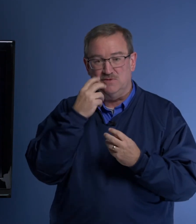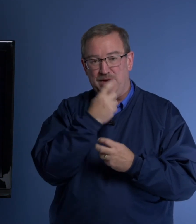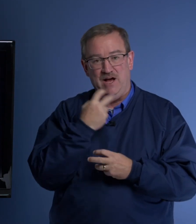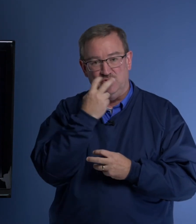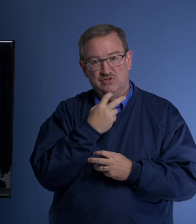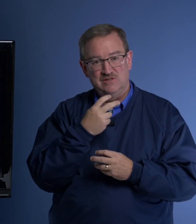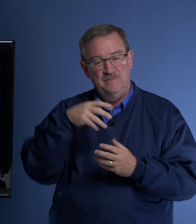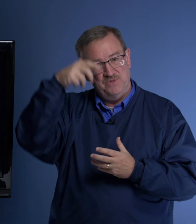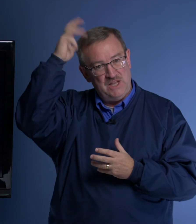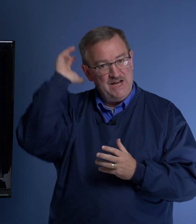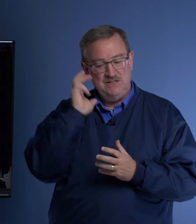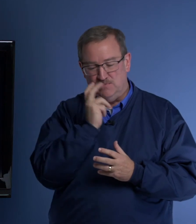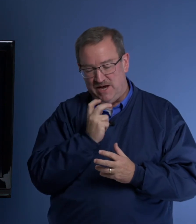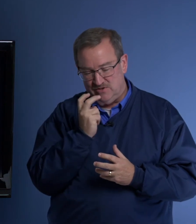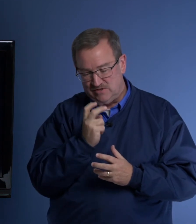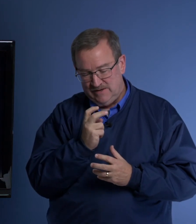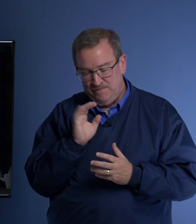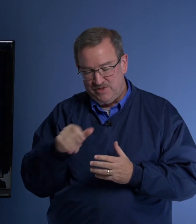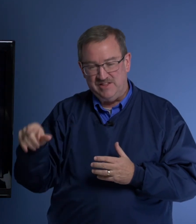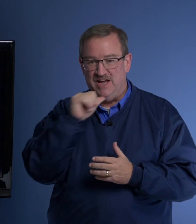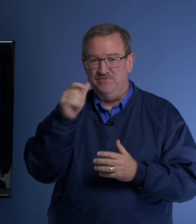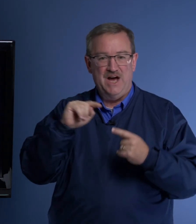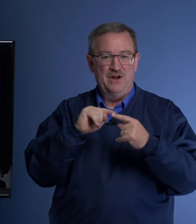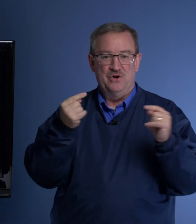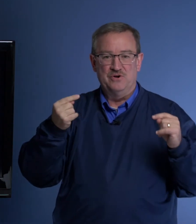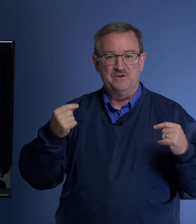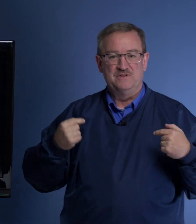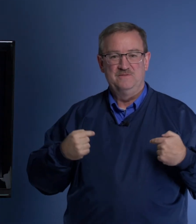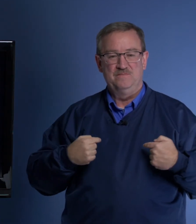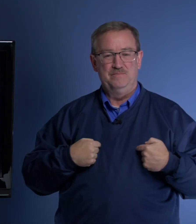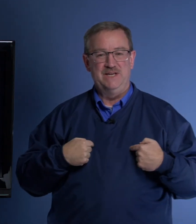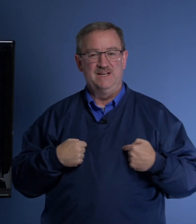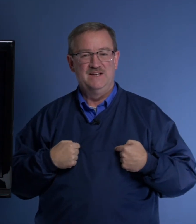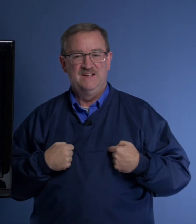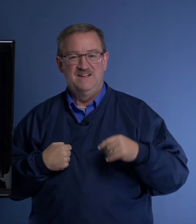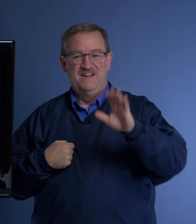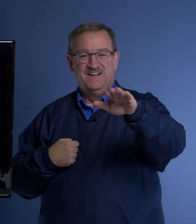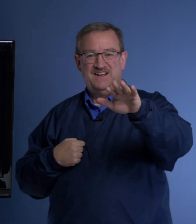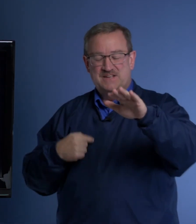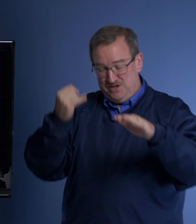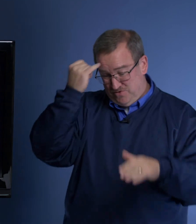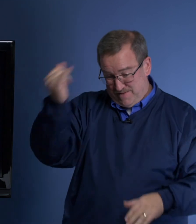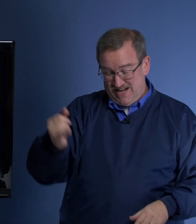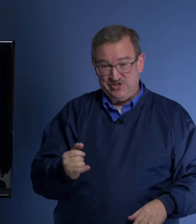mouths, the lion's mouths that they have not hurt me. Can you imagine